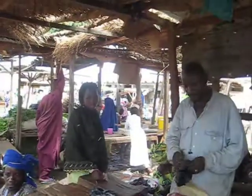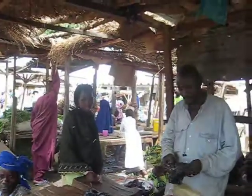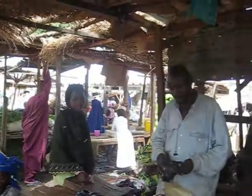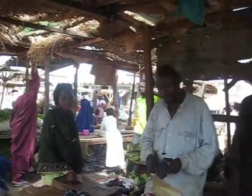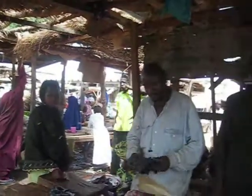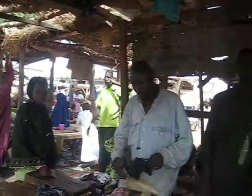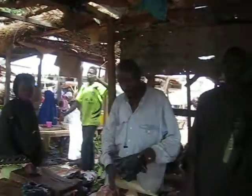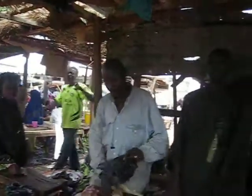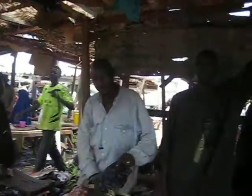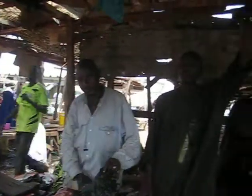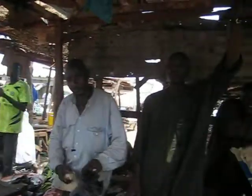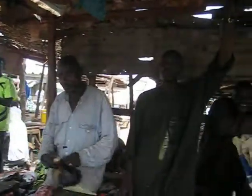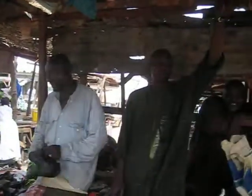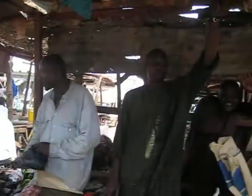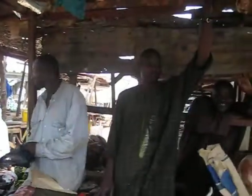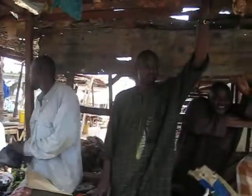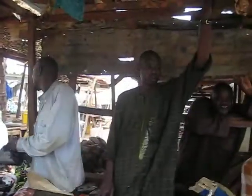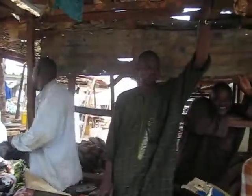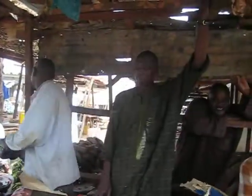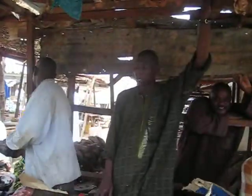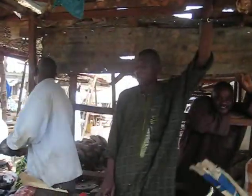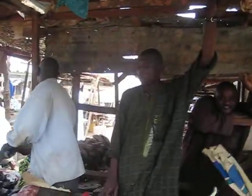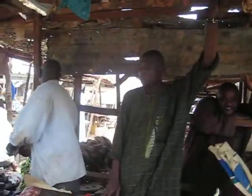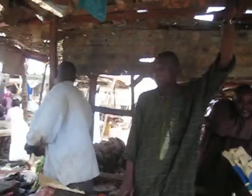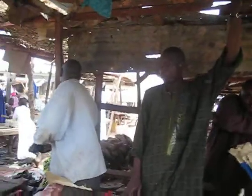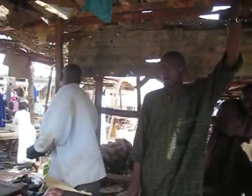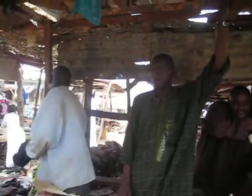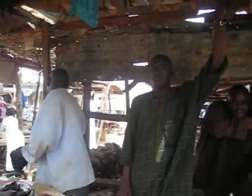Where are you? There's boat out Balm.